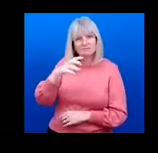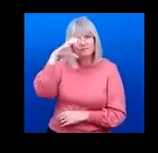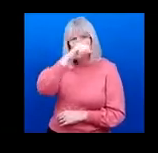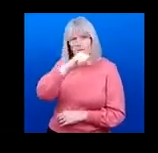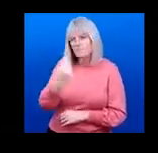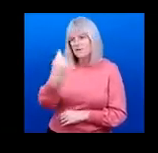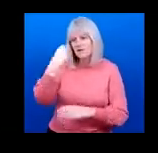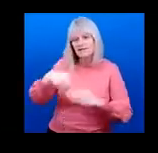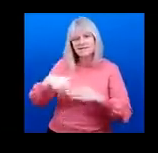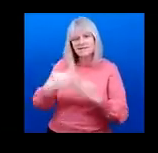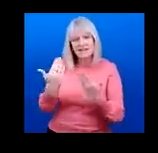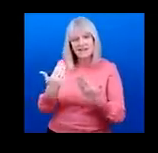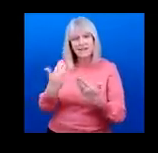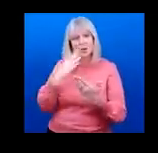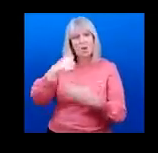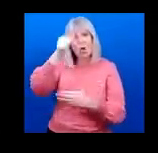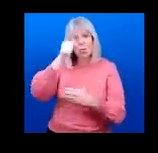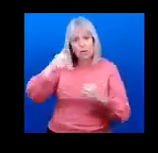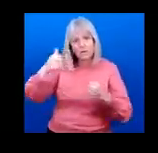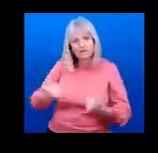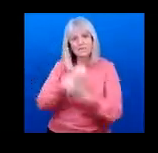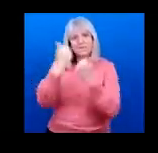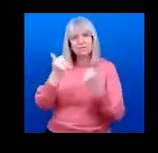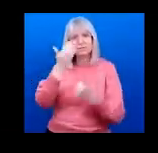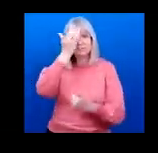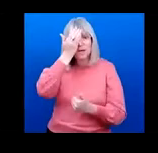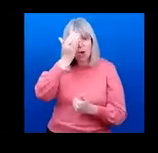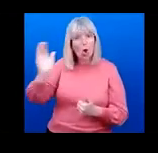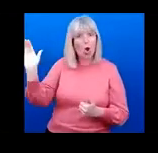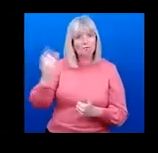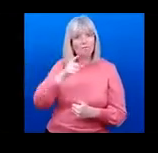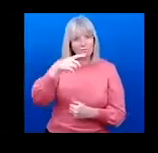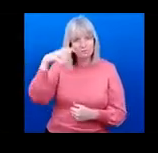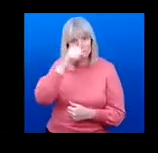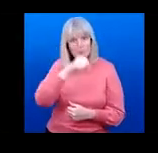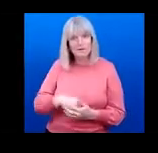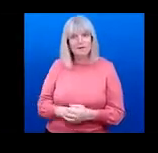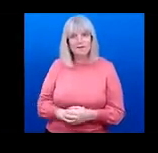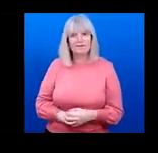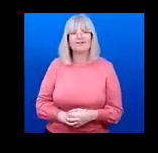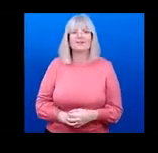after the operation, your bandage removal? Jennifer I was very happy. Jennifer Yes.